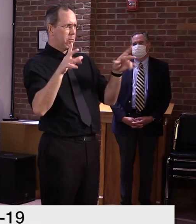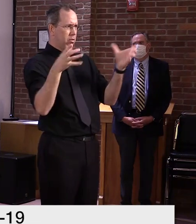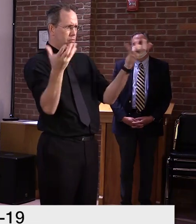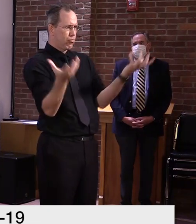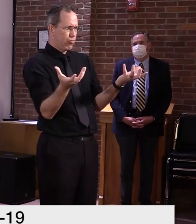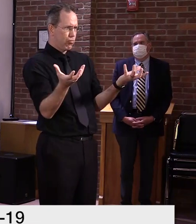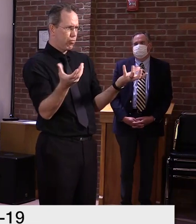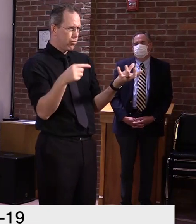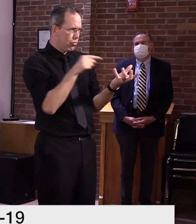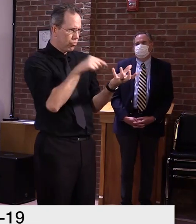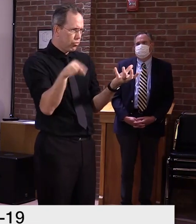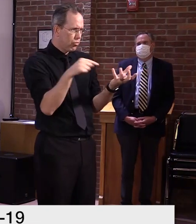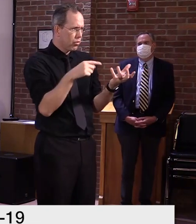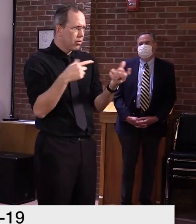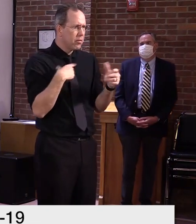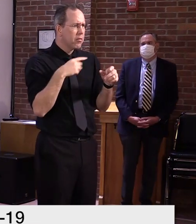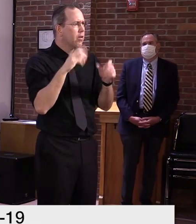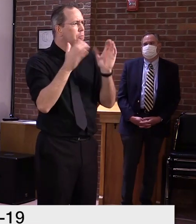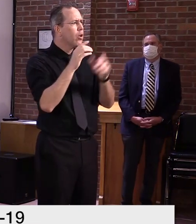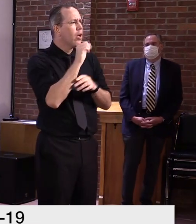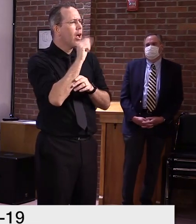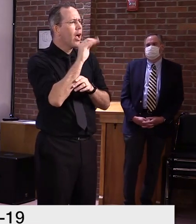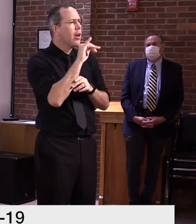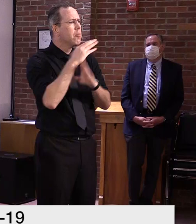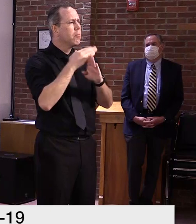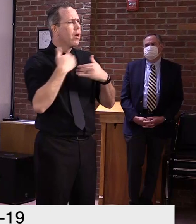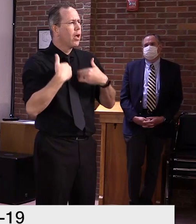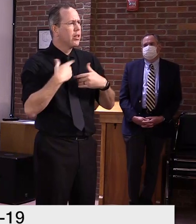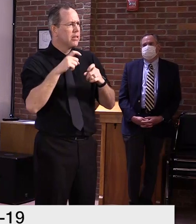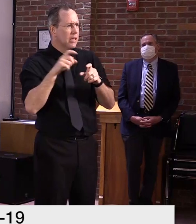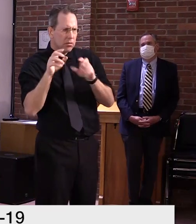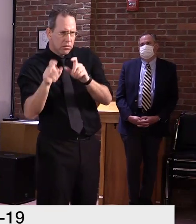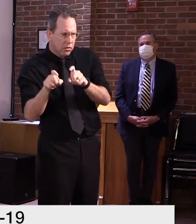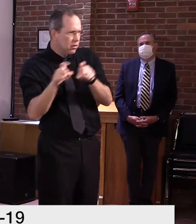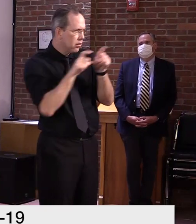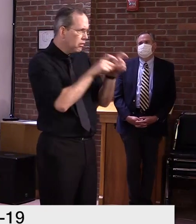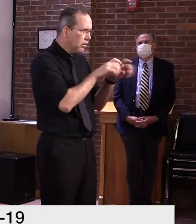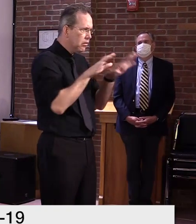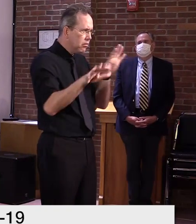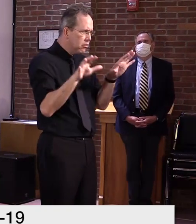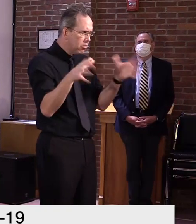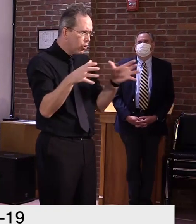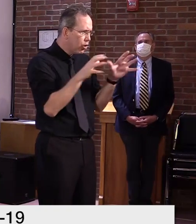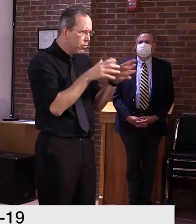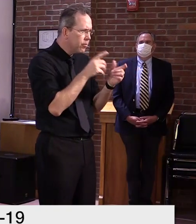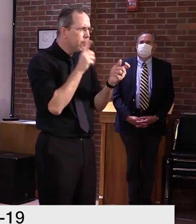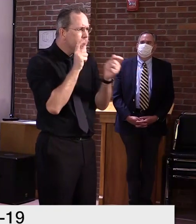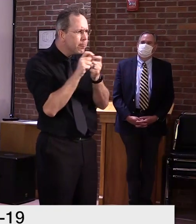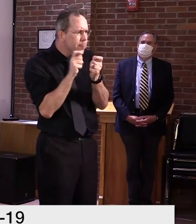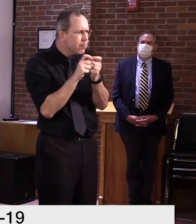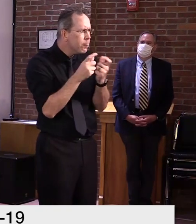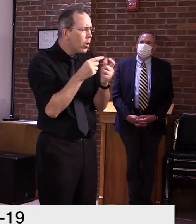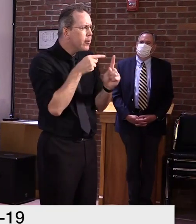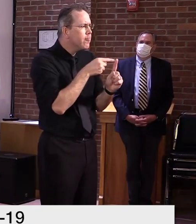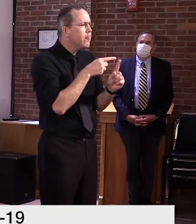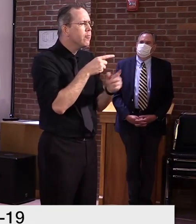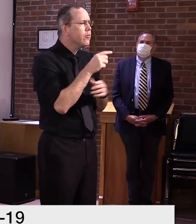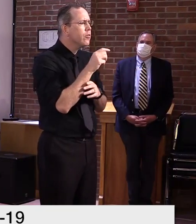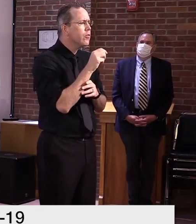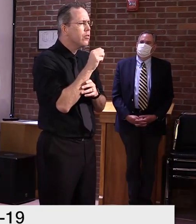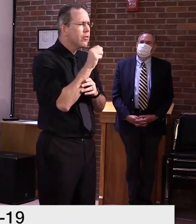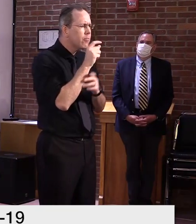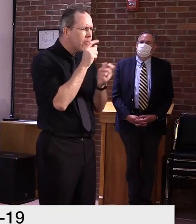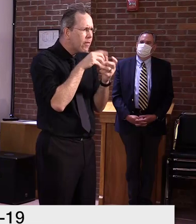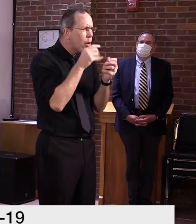antibodies are the same thing that Dr. Kelso talked about, but very, very specific in the sense that we think they're binding to very particular pieces of the virus.